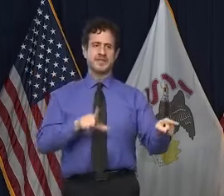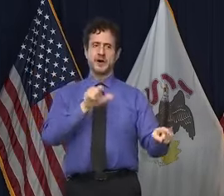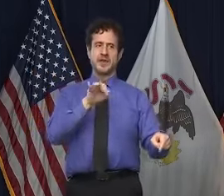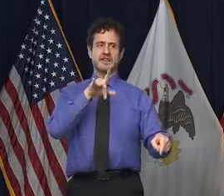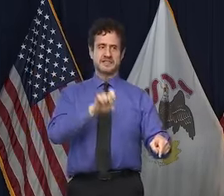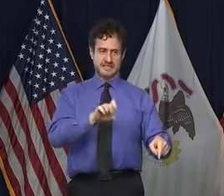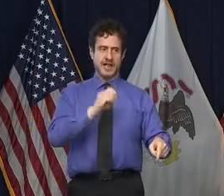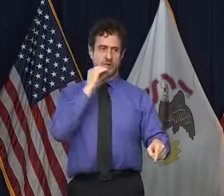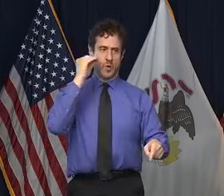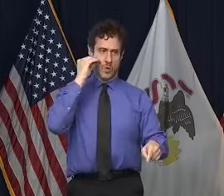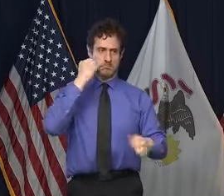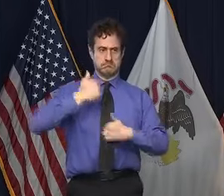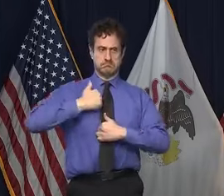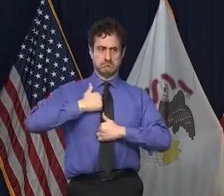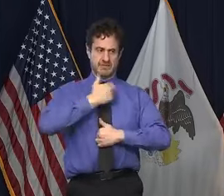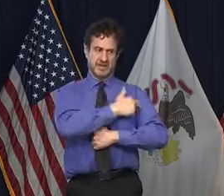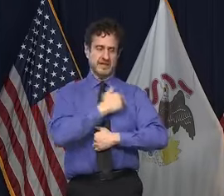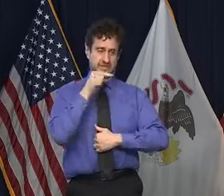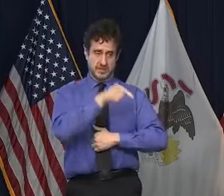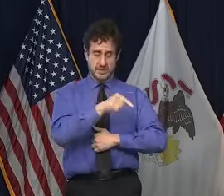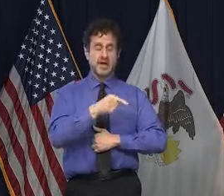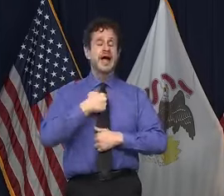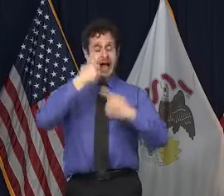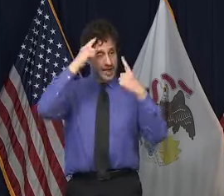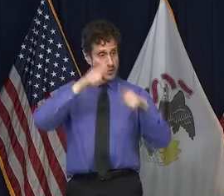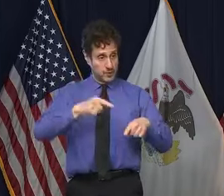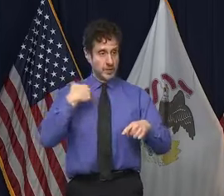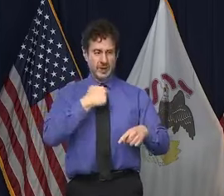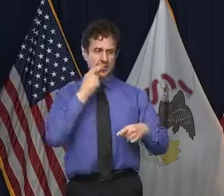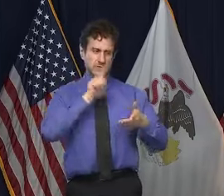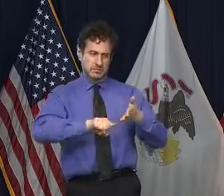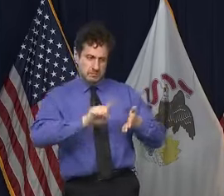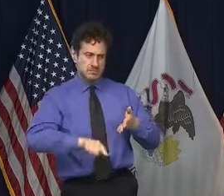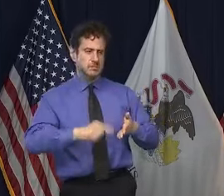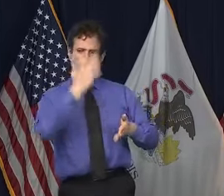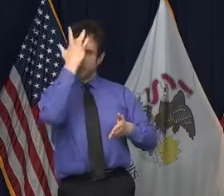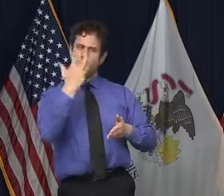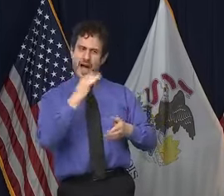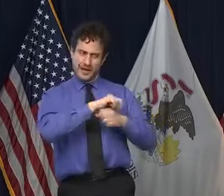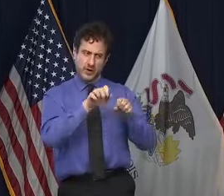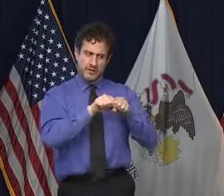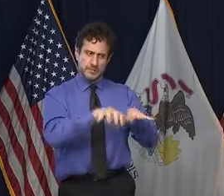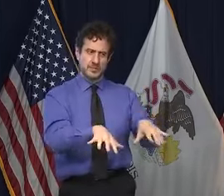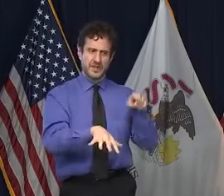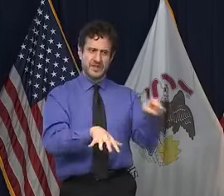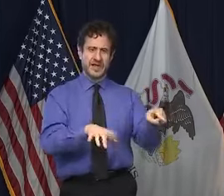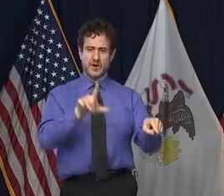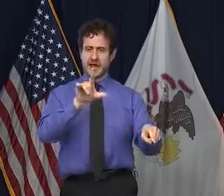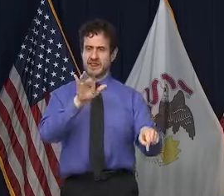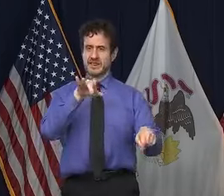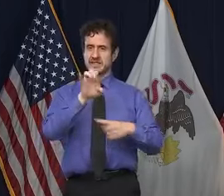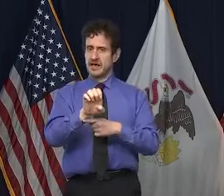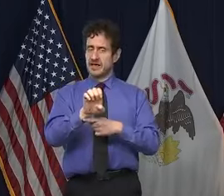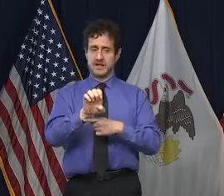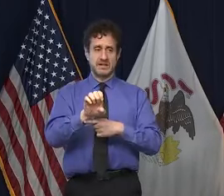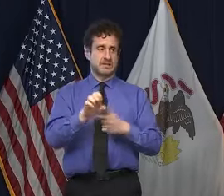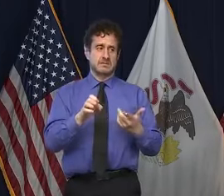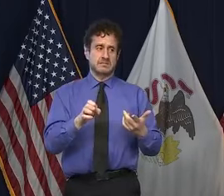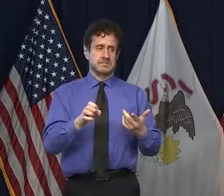every aspect of this should be looked at. As far as I'm concerned, it's never acceptable when we see